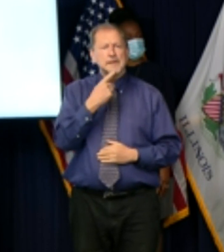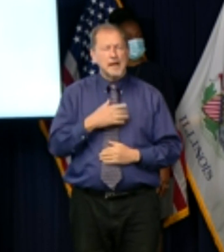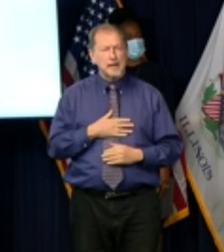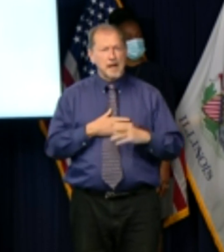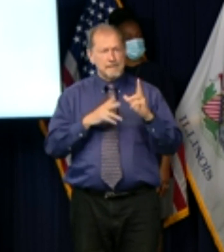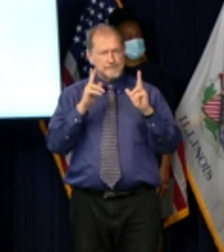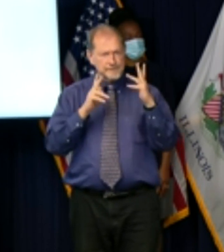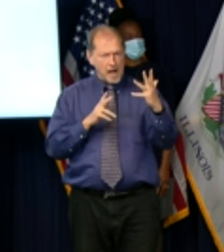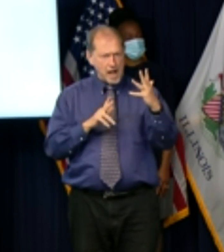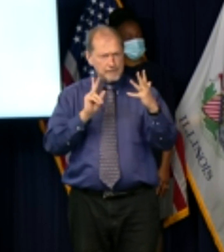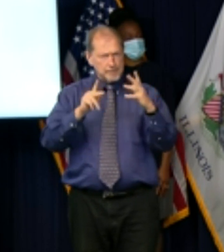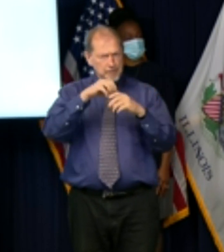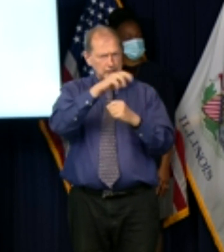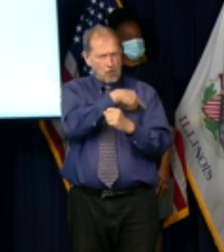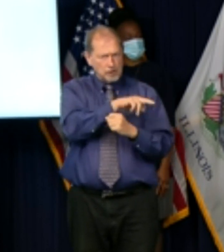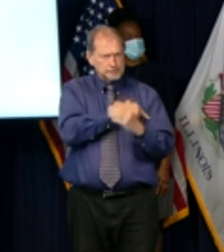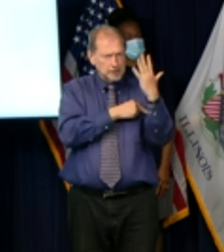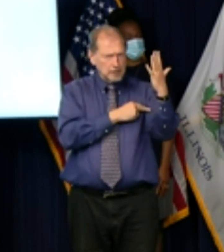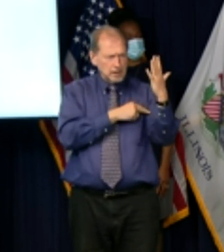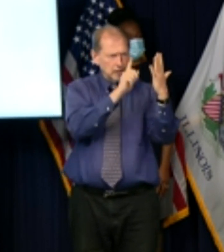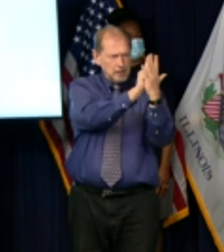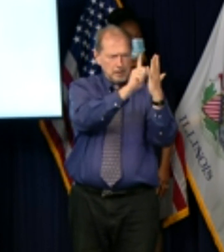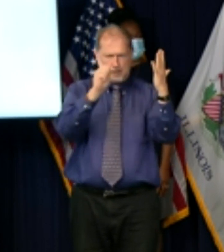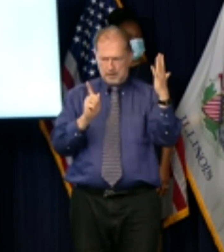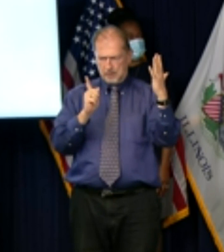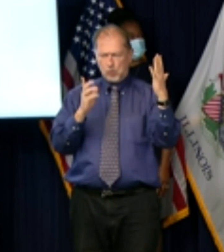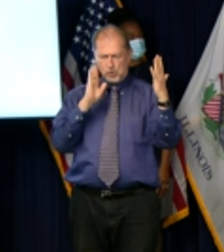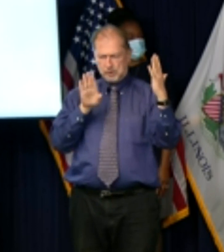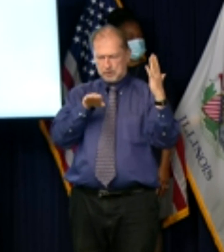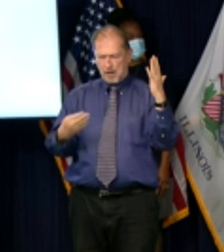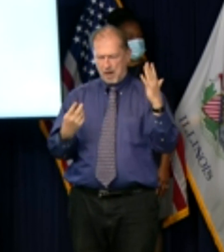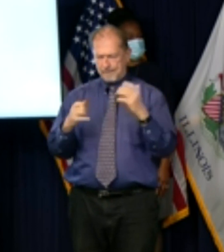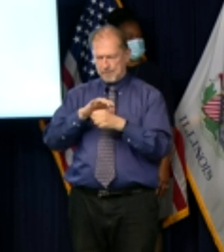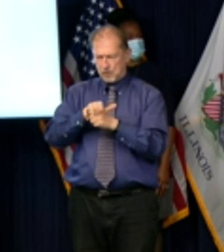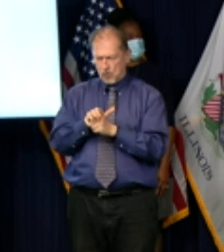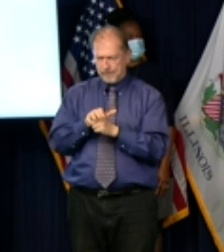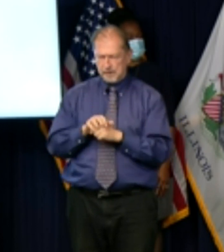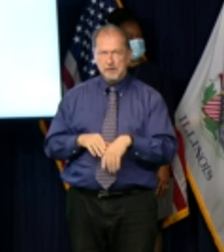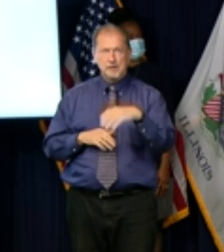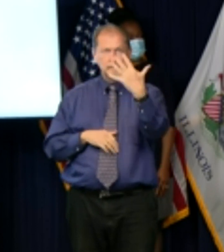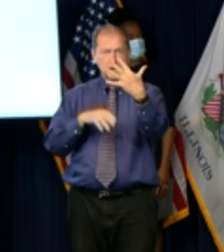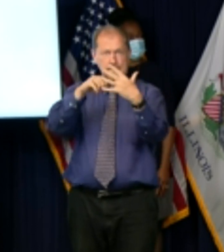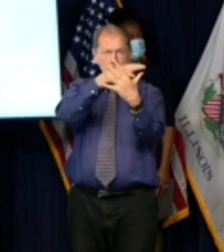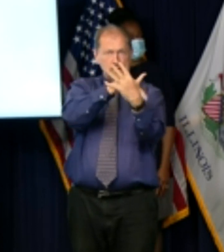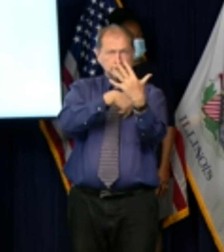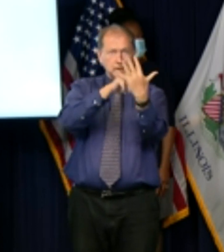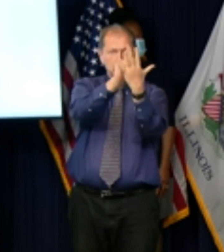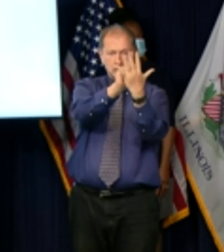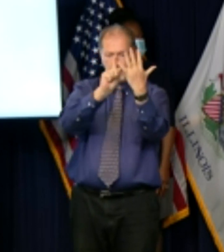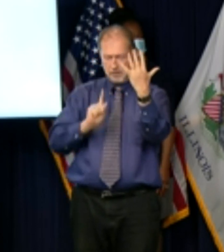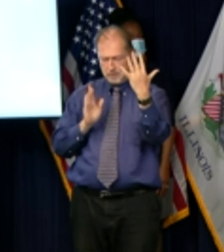hospitalized uh may die of covid infection do we know what that figure is in illinois specifically